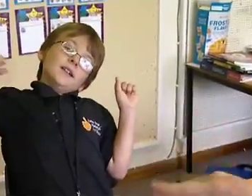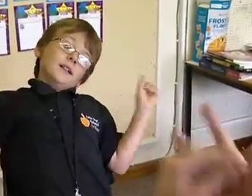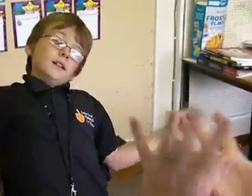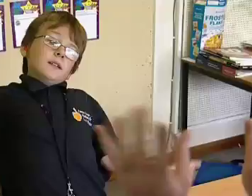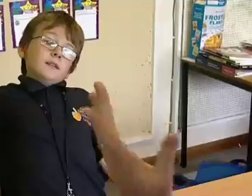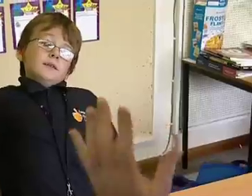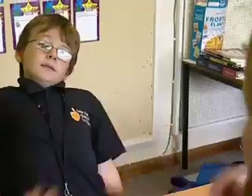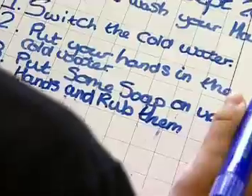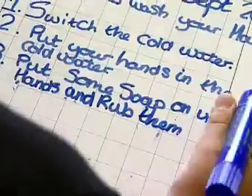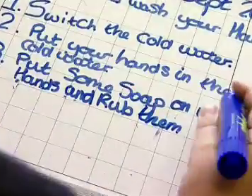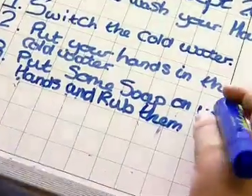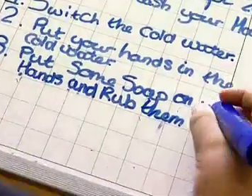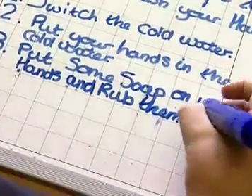all over and it's all bubbly.